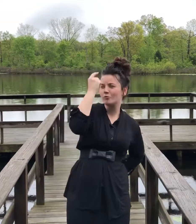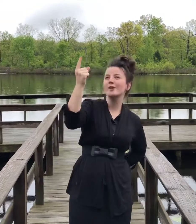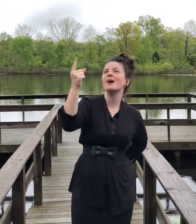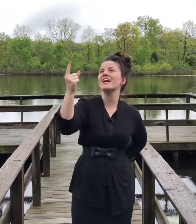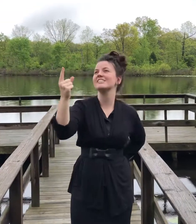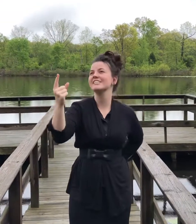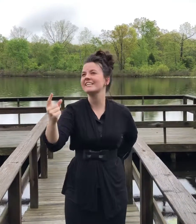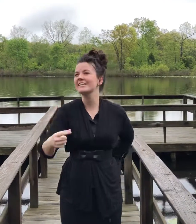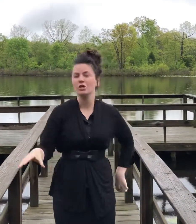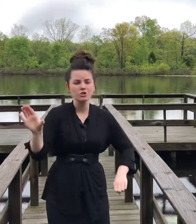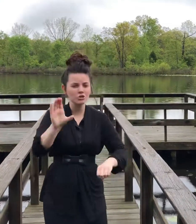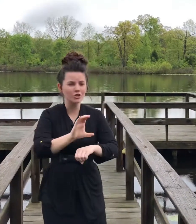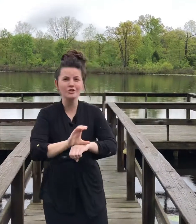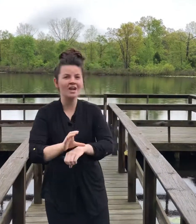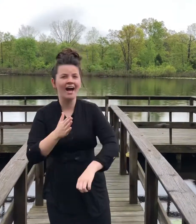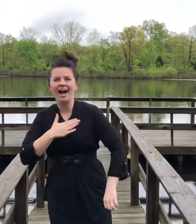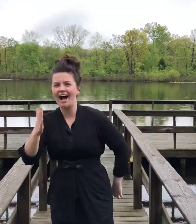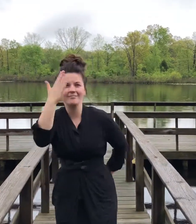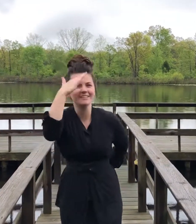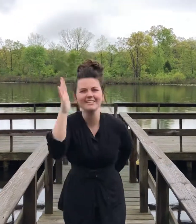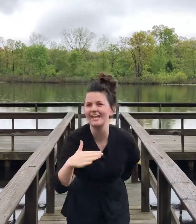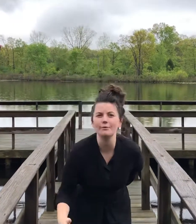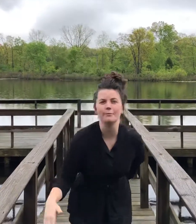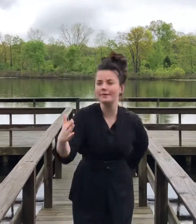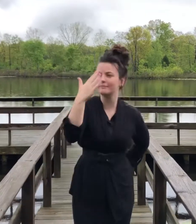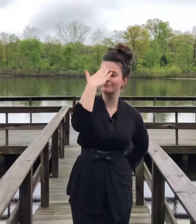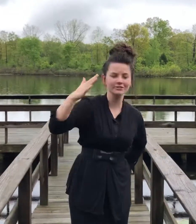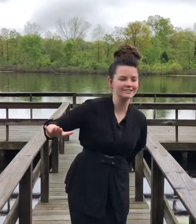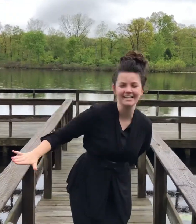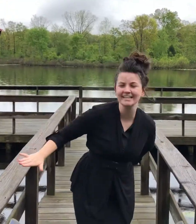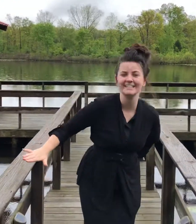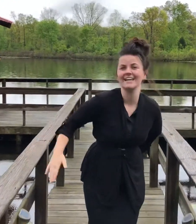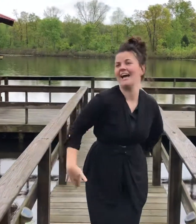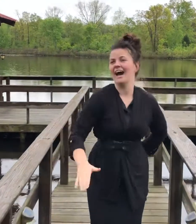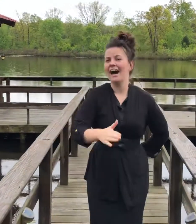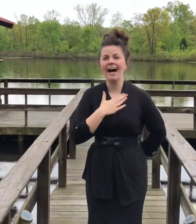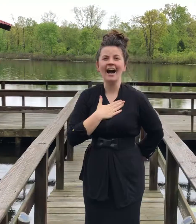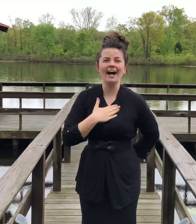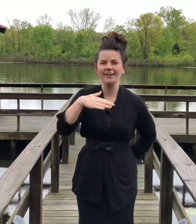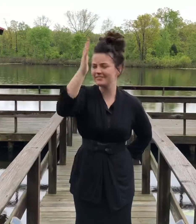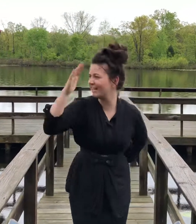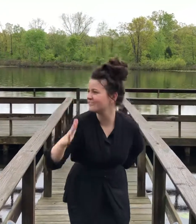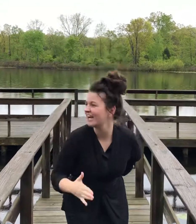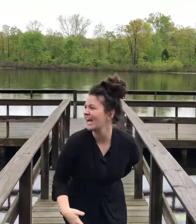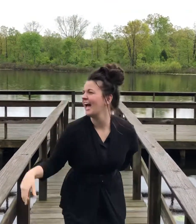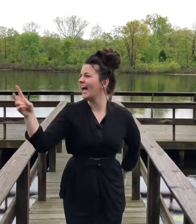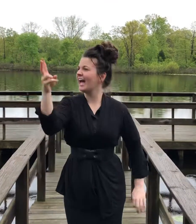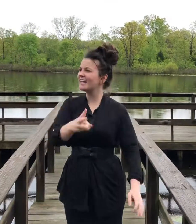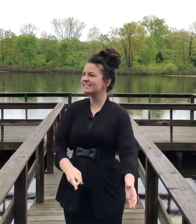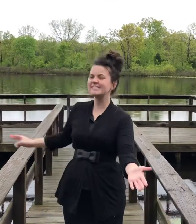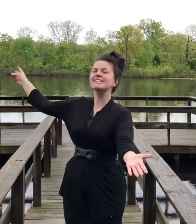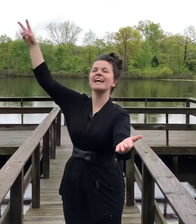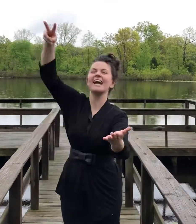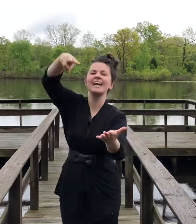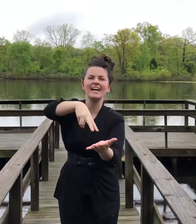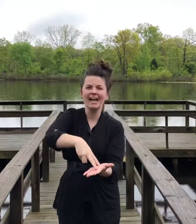reminded Church, I've never been forsaken. I've never had to stand